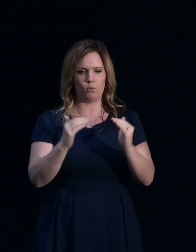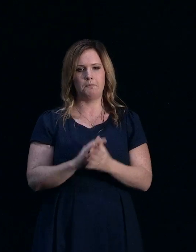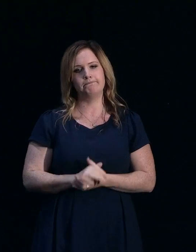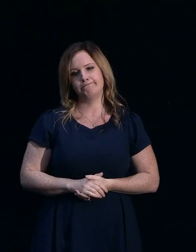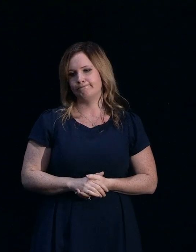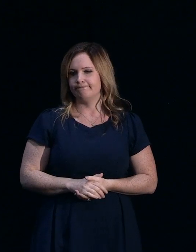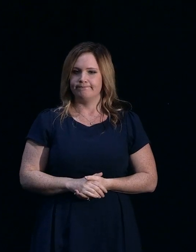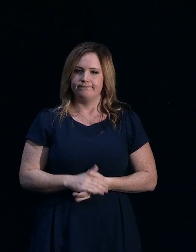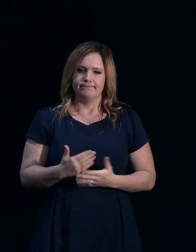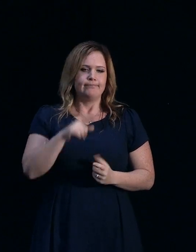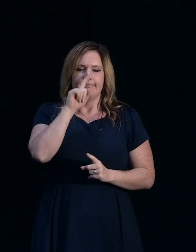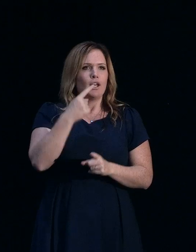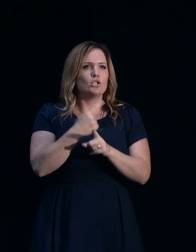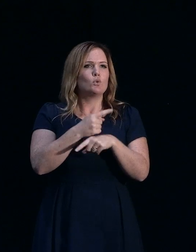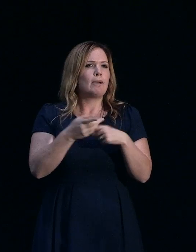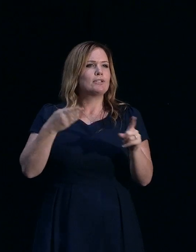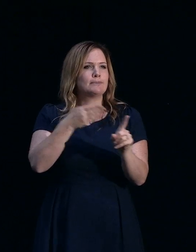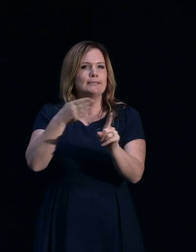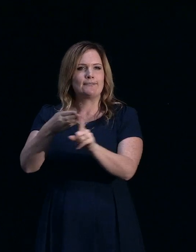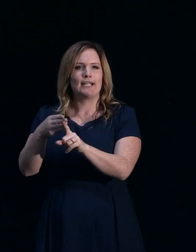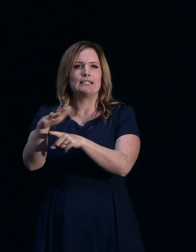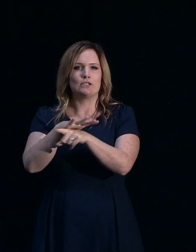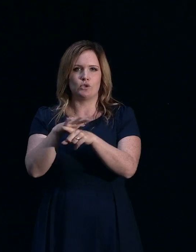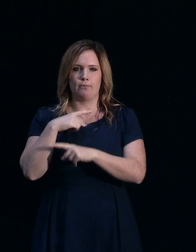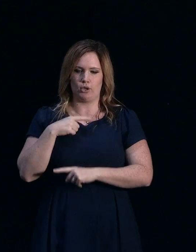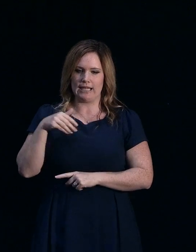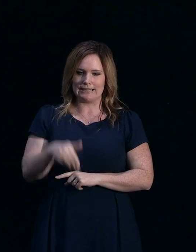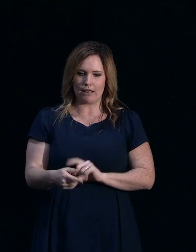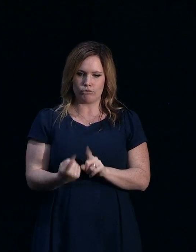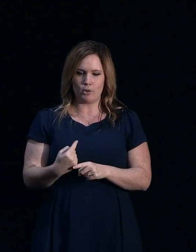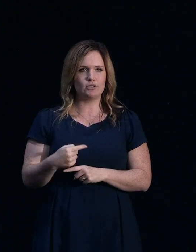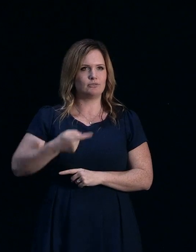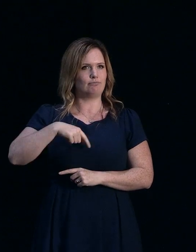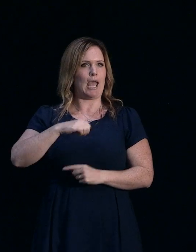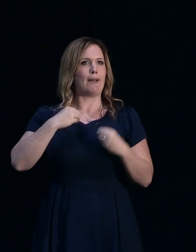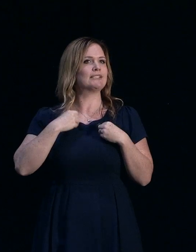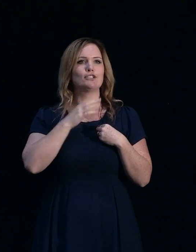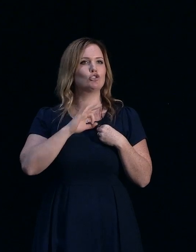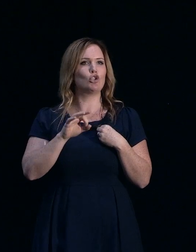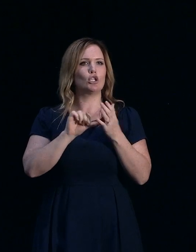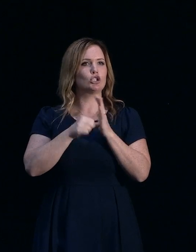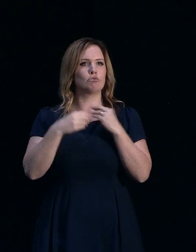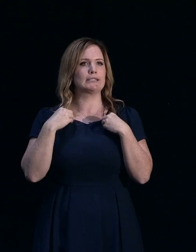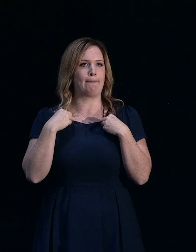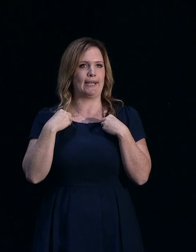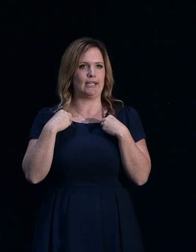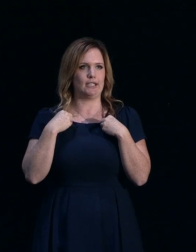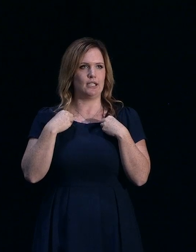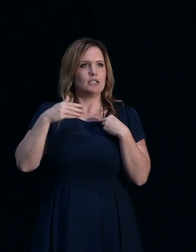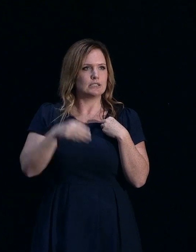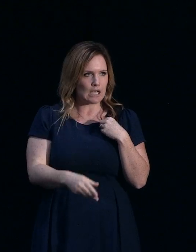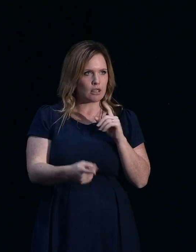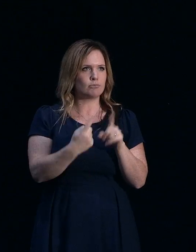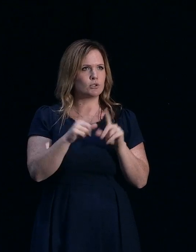can't speak specifically because Southern Response is not an insurer going forward. Southern Response is only